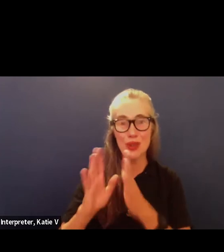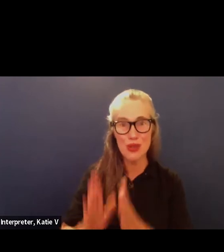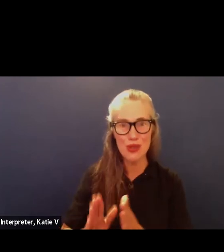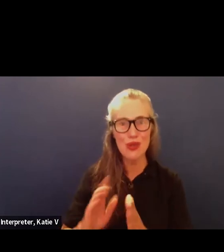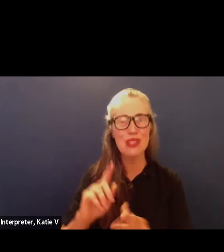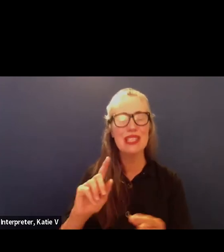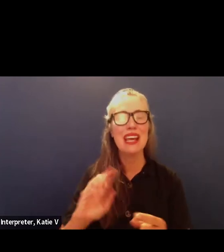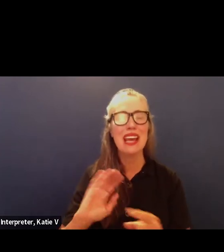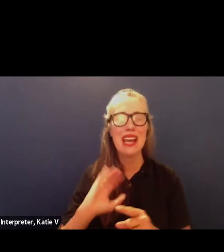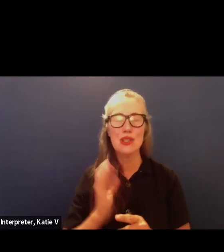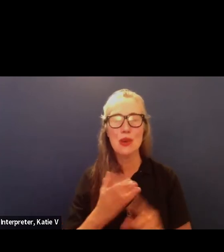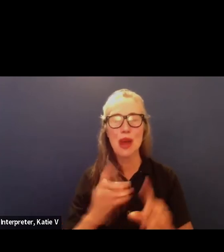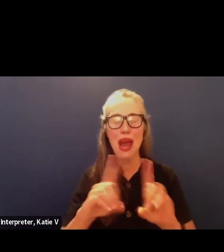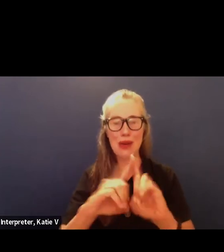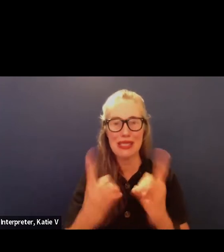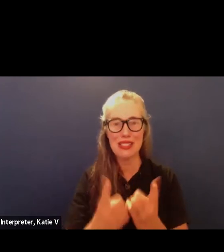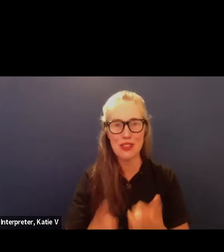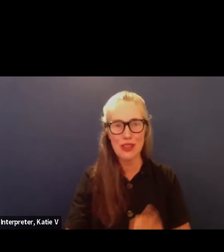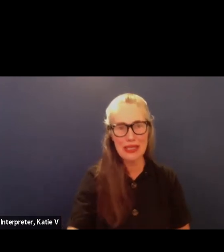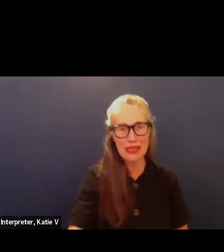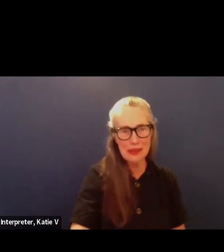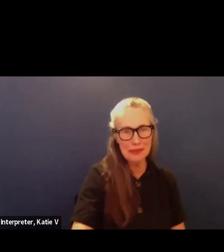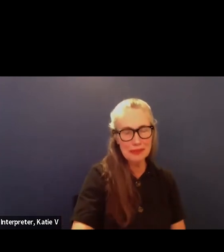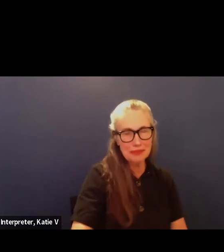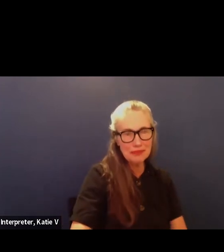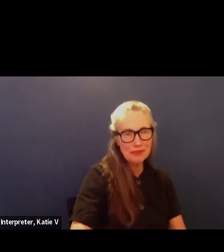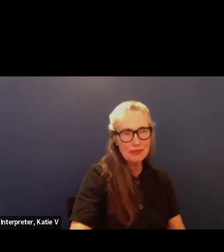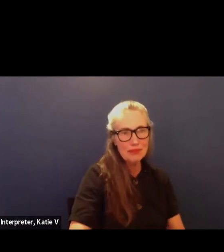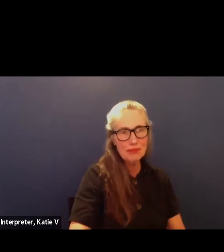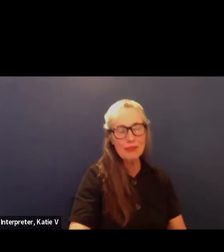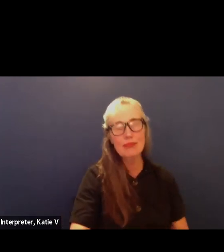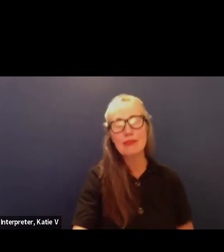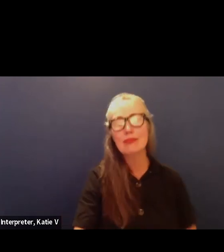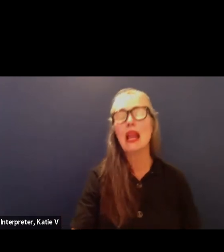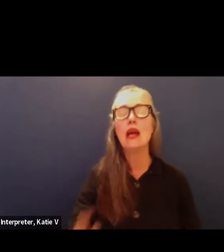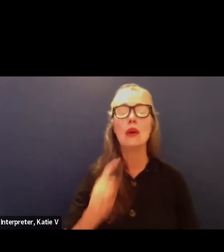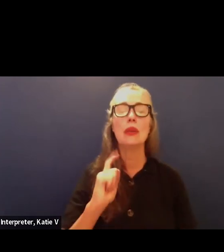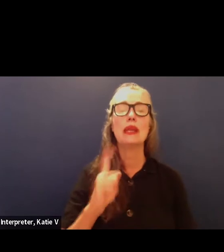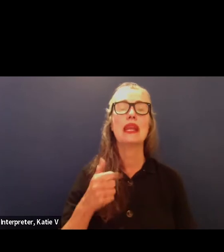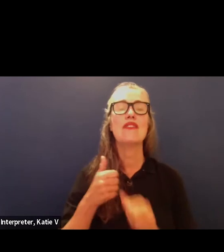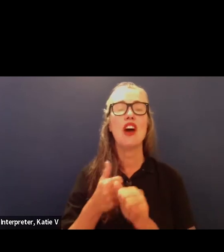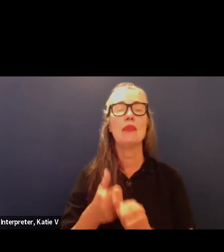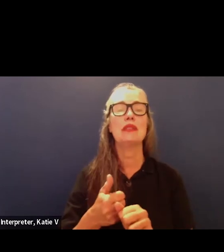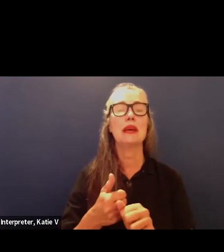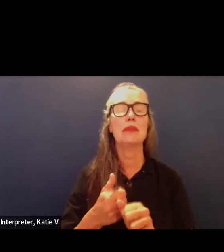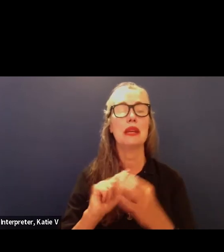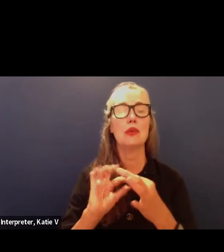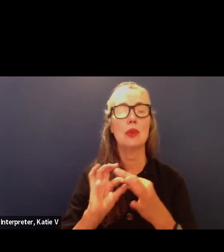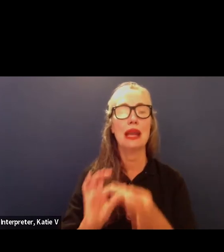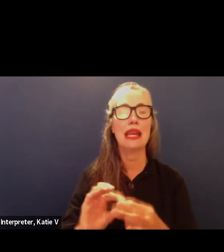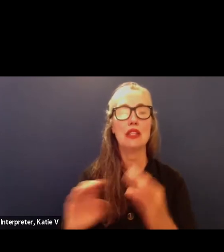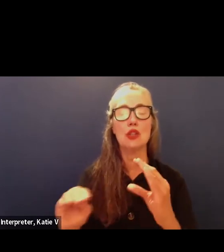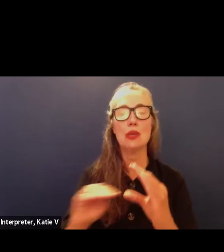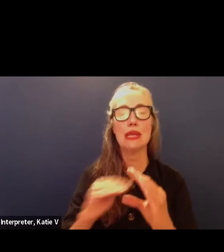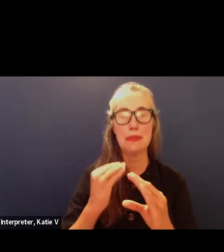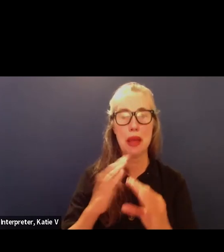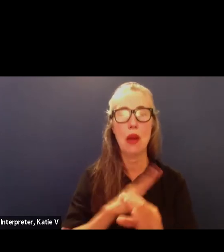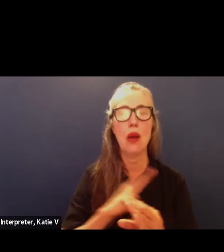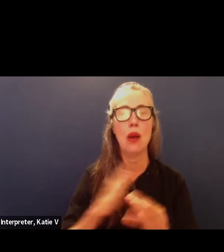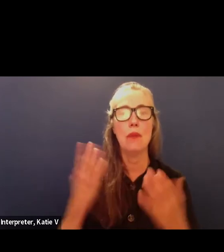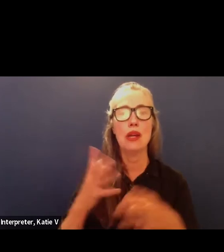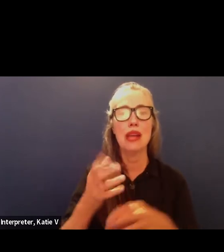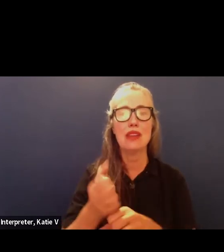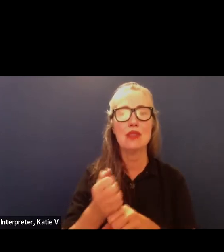district i also just want to do as i have in the past to give a little bit of an update on the emails that the board has received